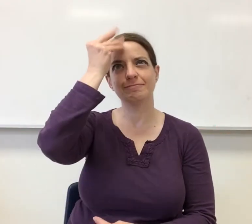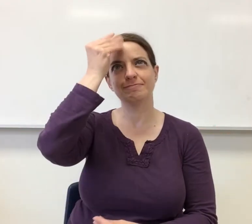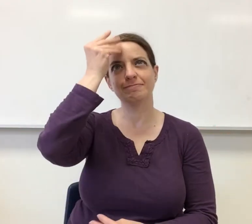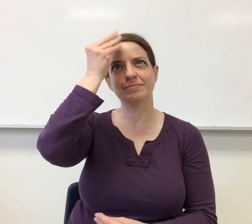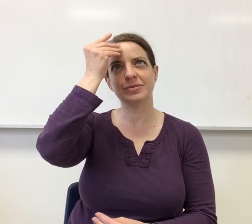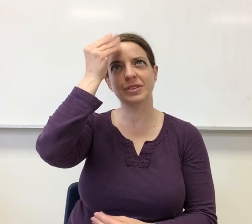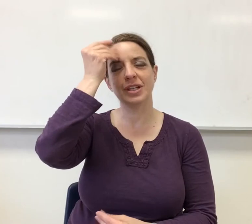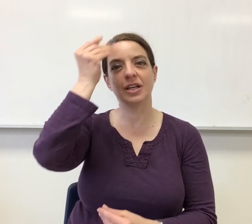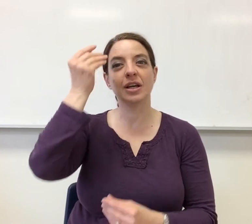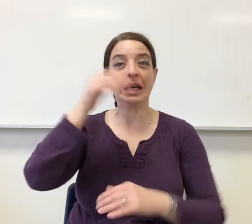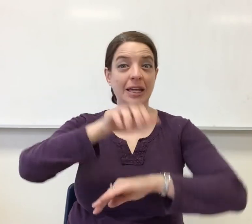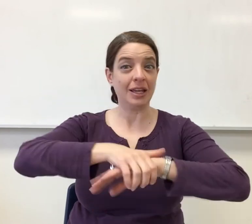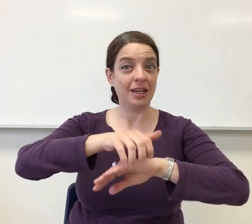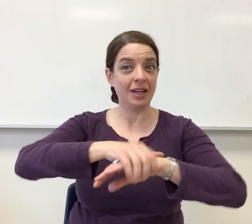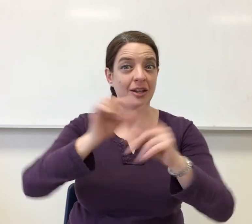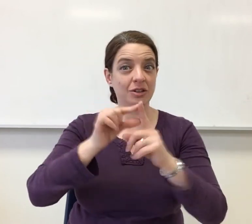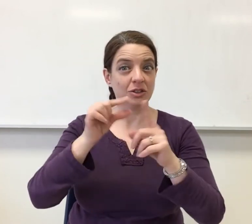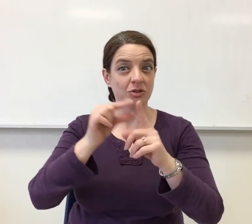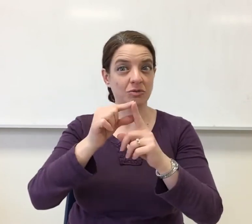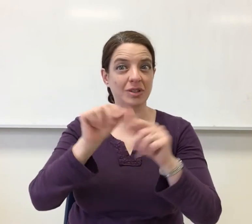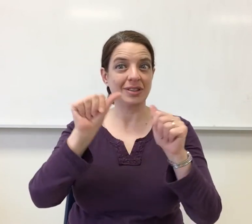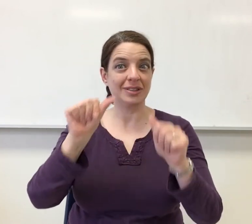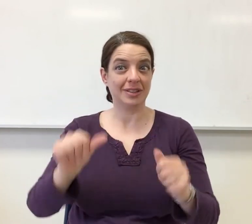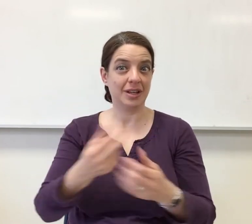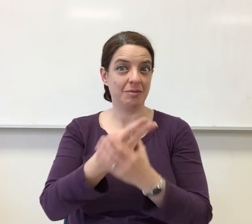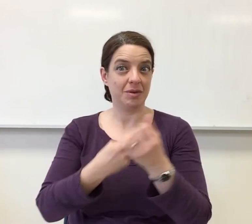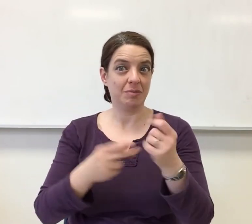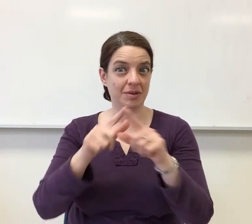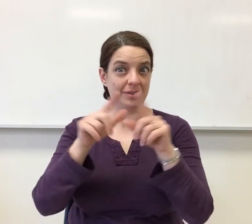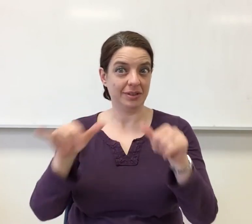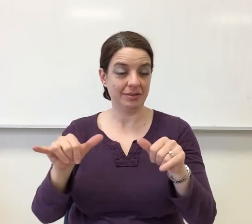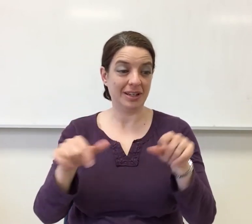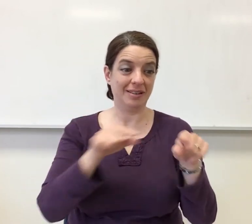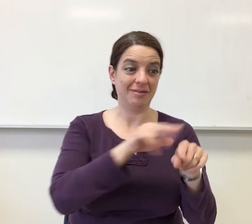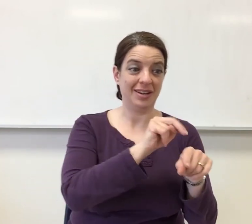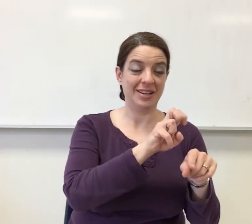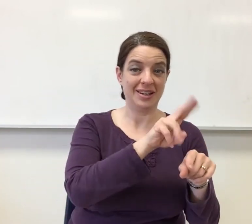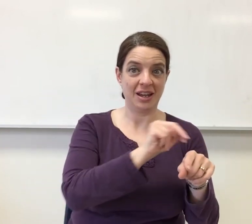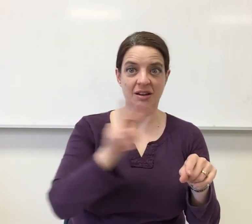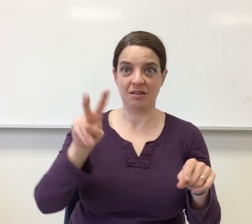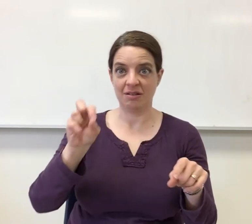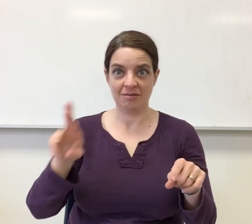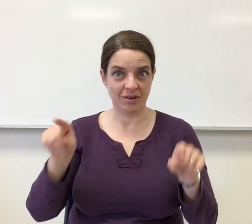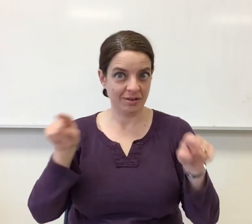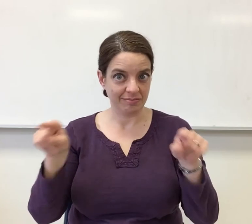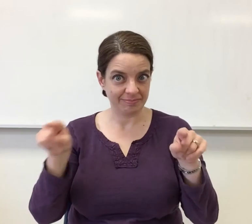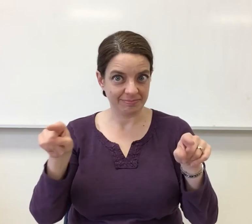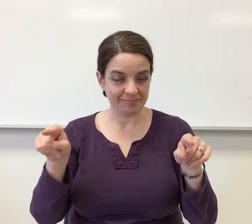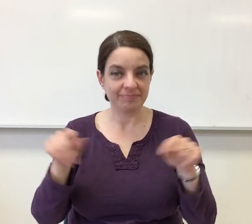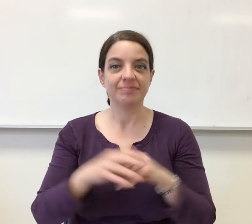Now I want you guys to think about some English words that can be both a noun or a verb.